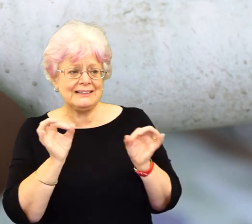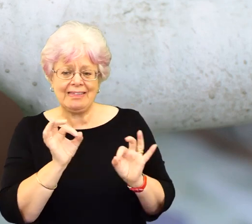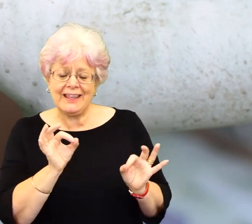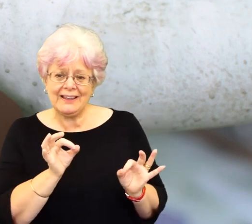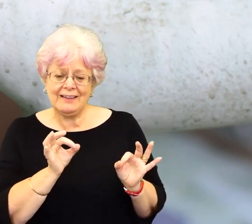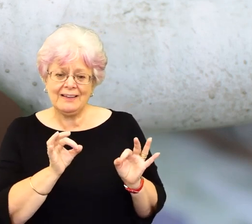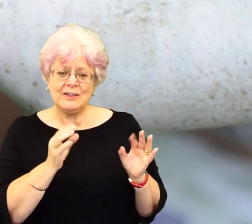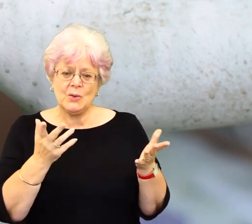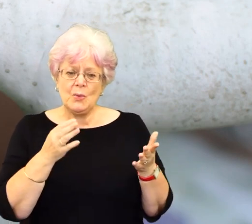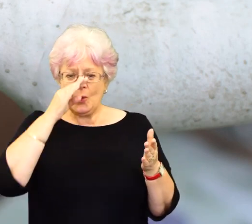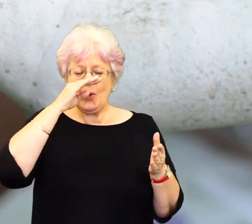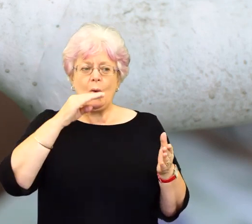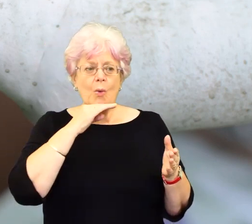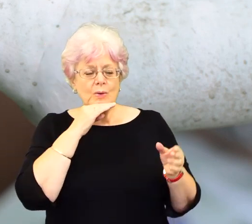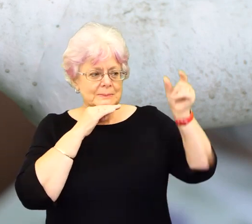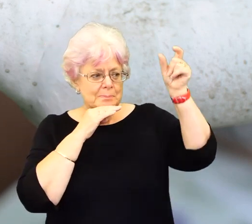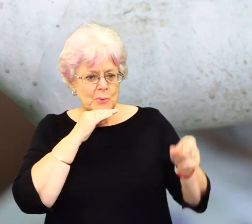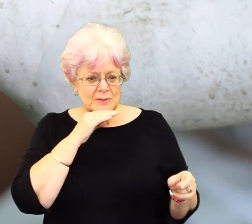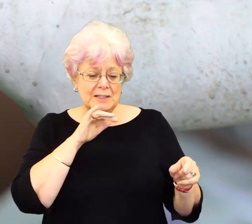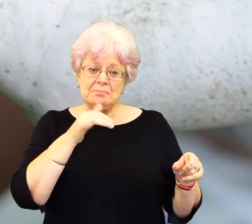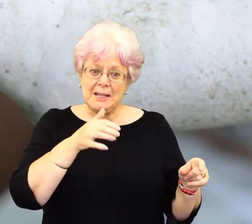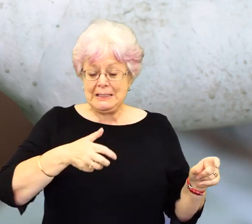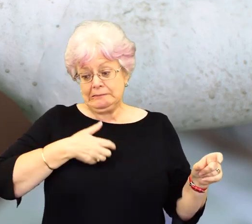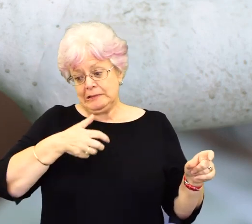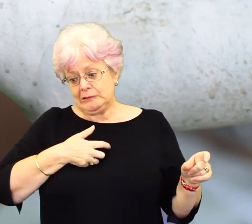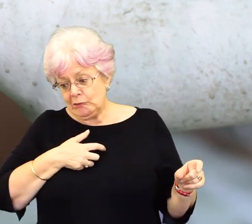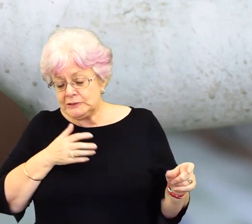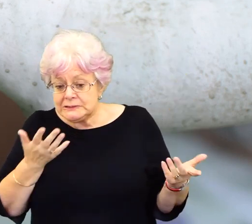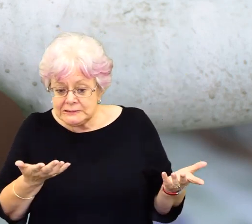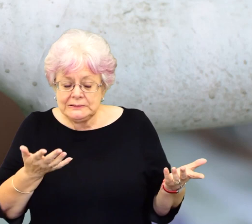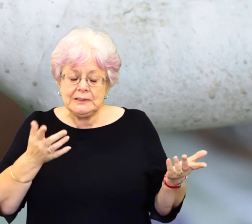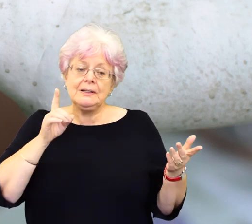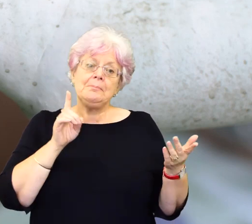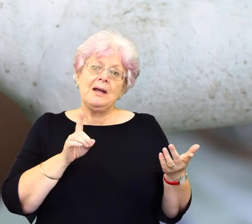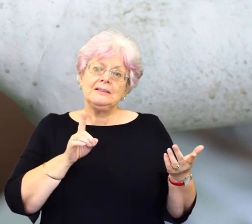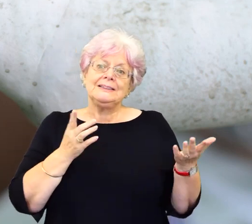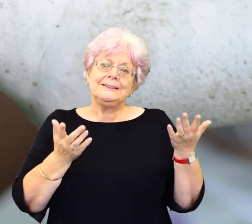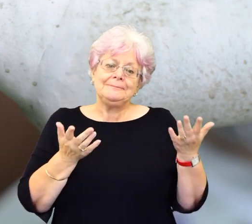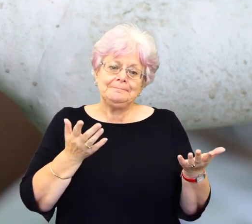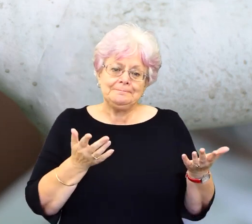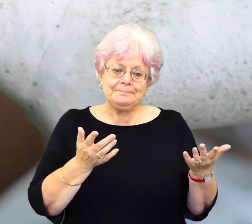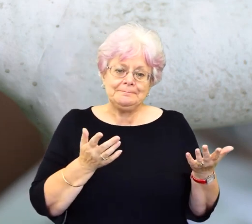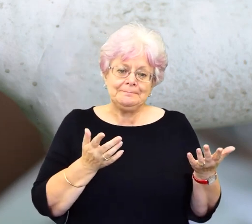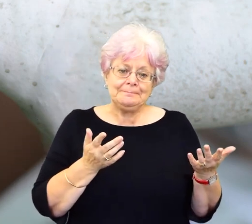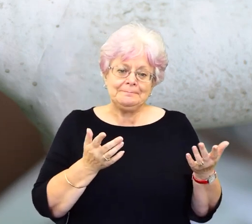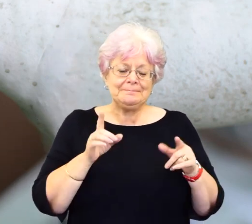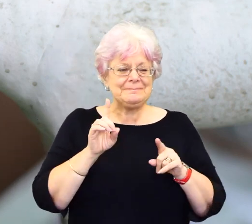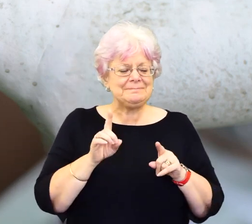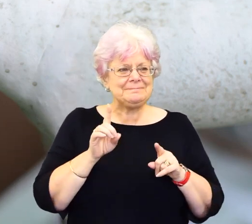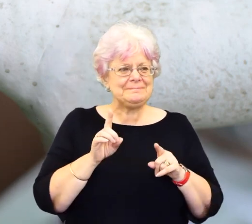else to say, so perhaps the fact that a horse person will be annoyed, they've got something to say at least, but somebody else may,